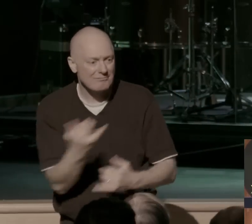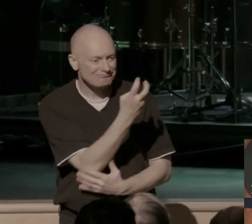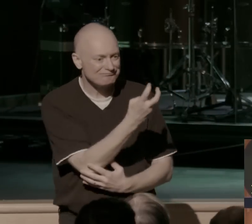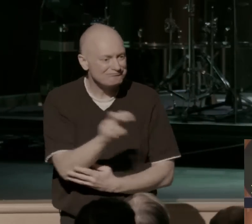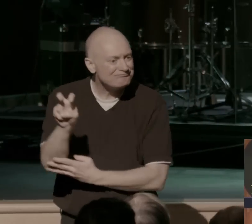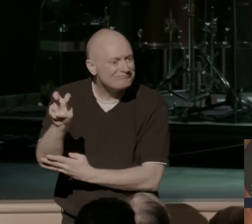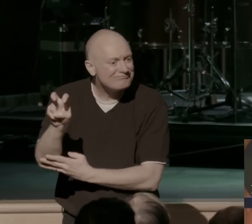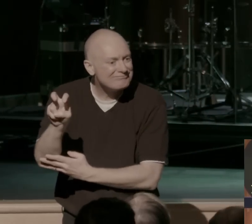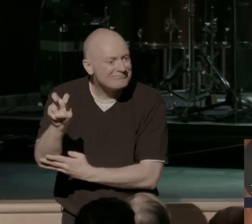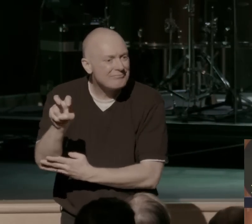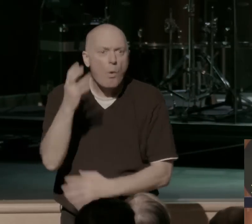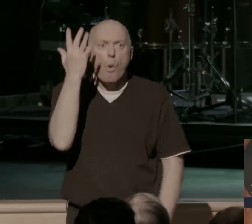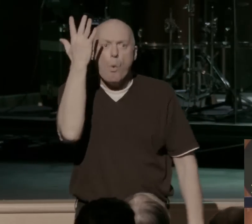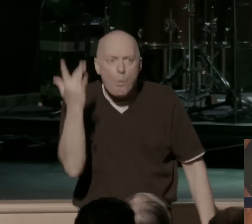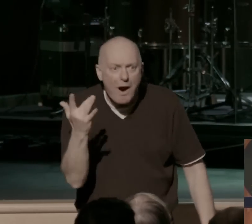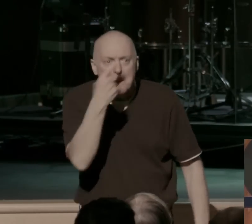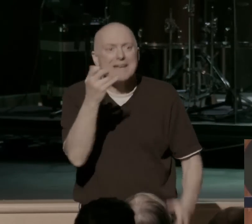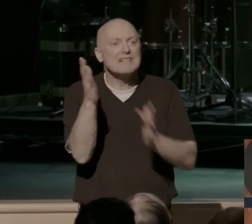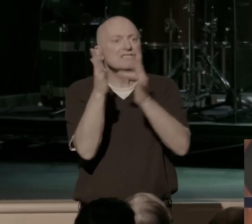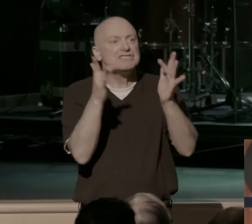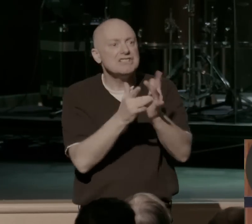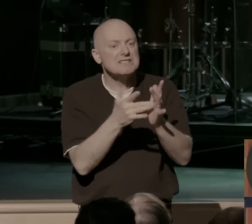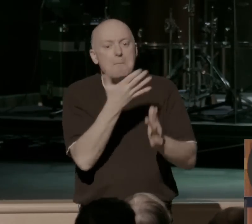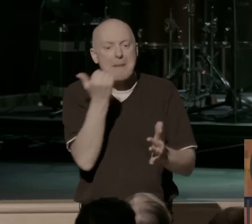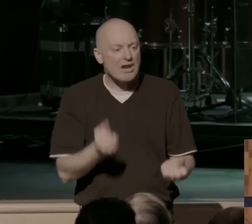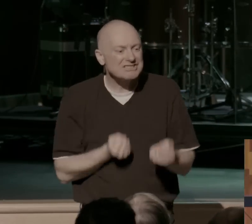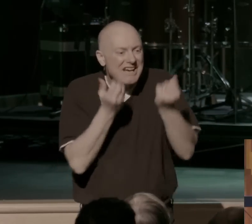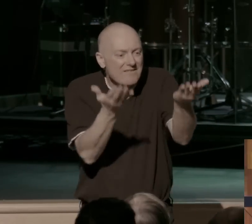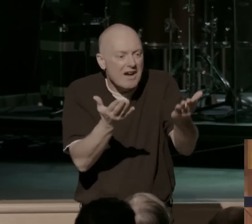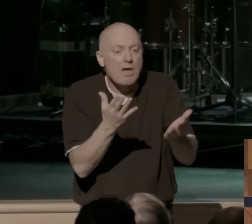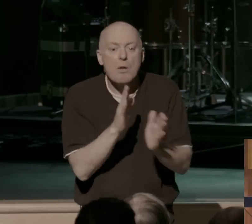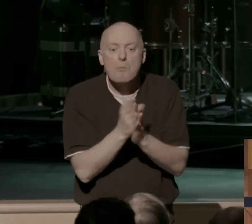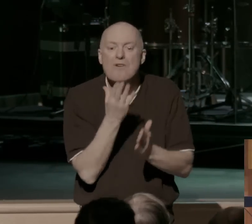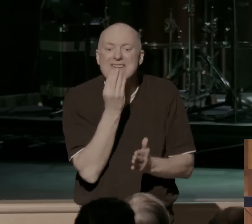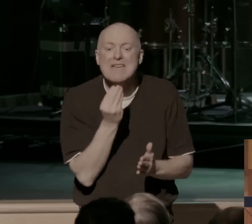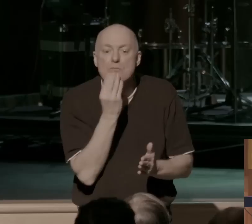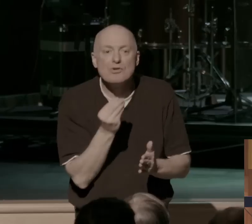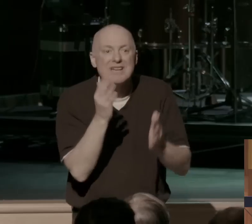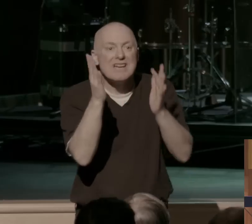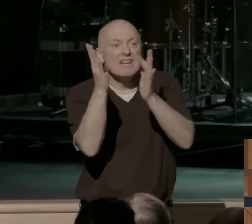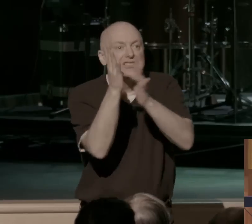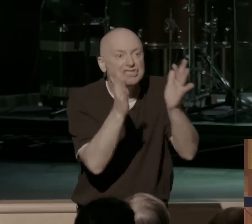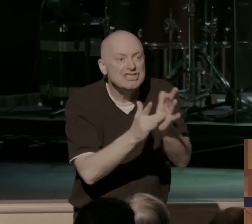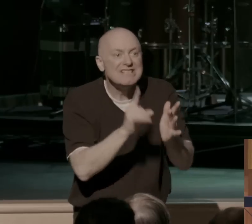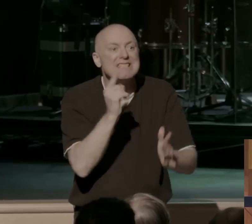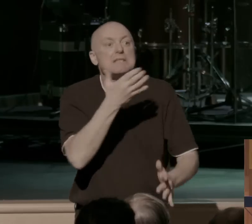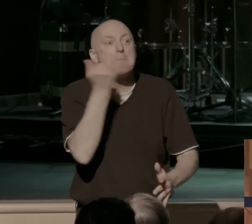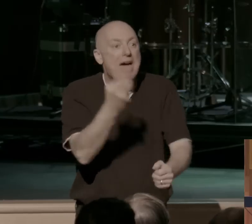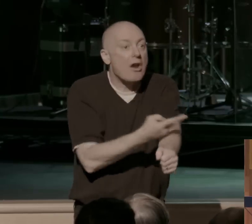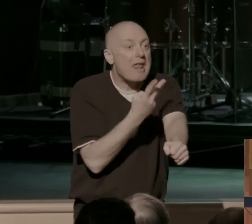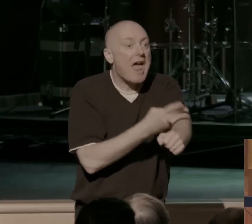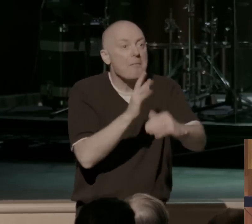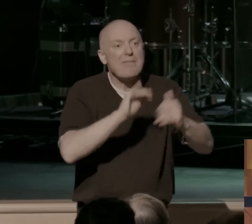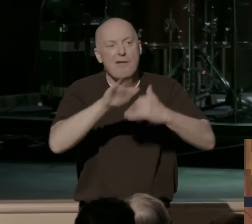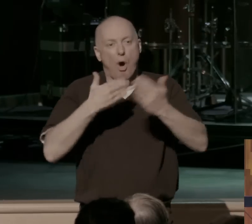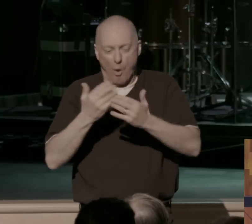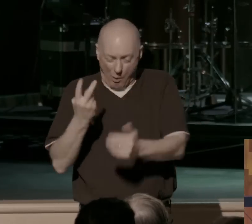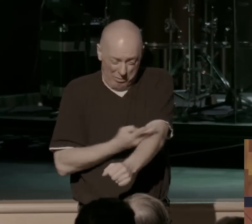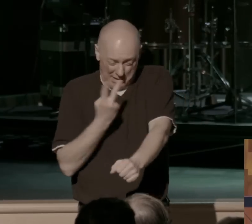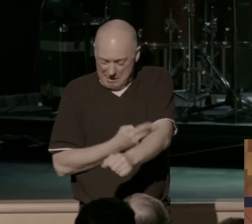Why? Because Jesus is the better sacrifice. As the book of Hebrews says that Jesus is a better lamb than all the lambs sacrificed year after year